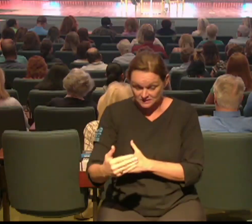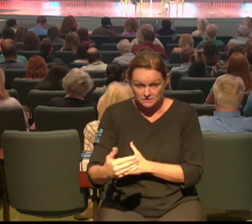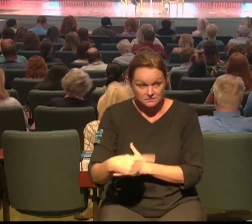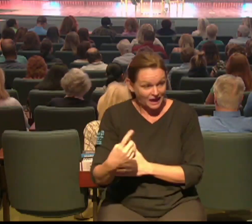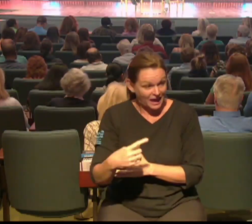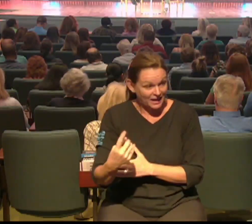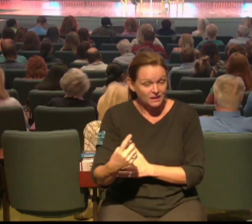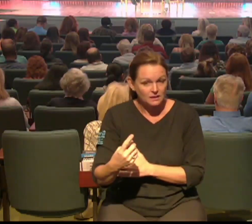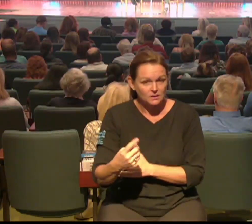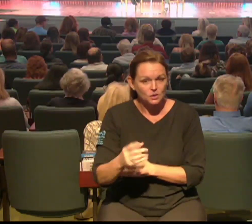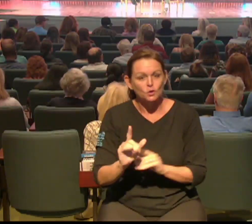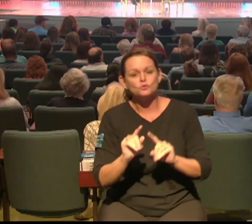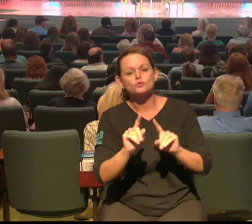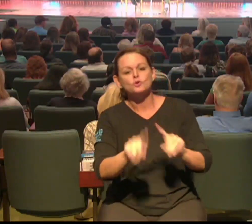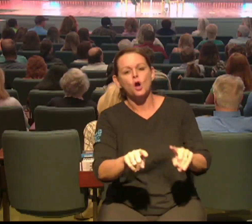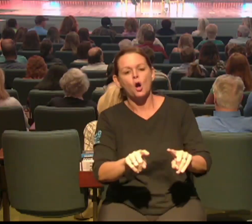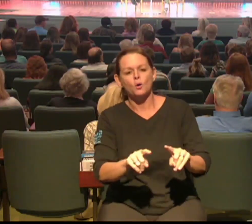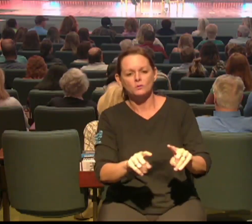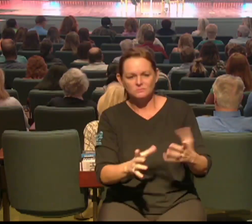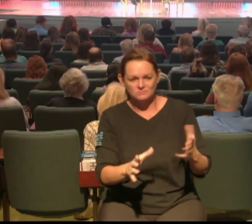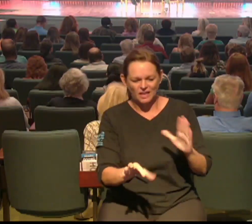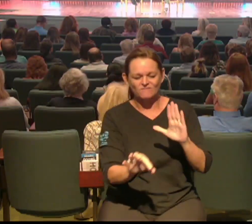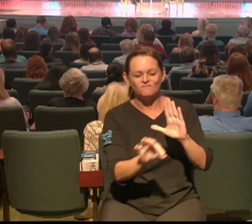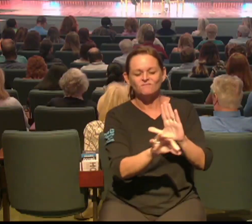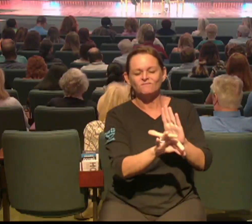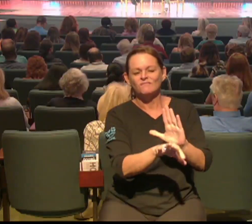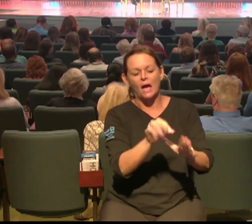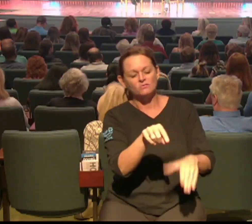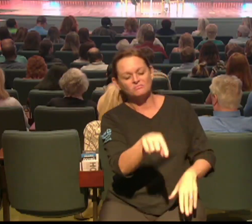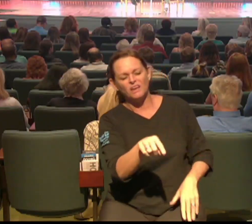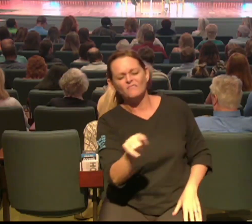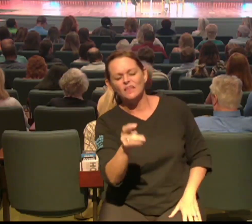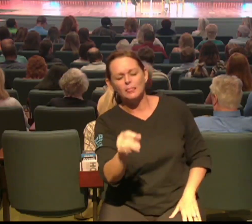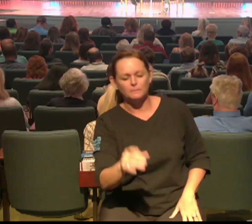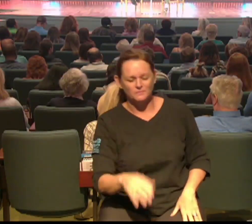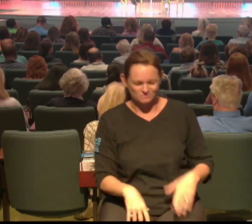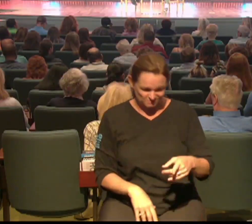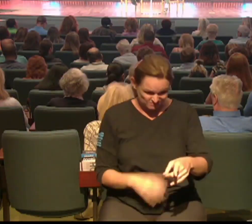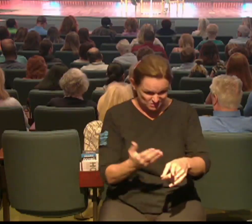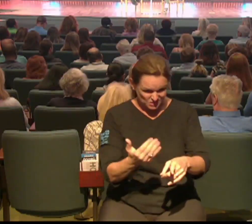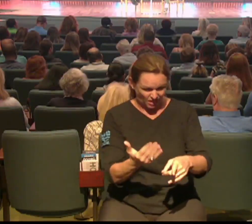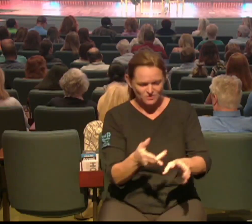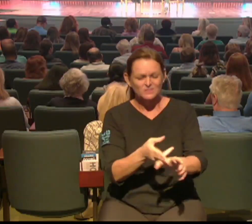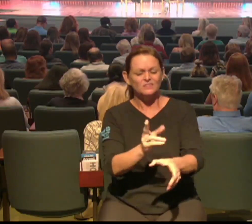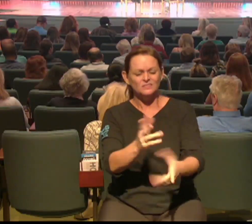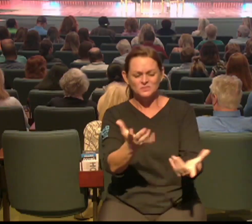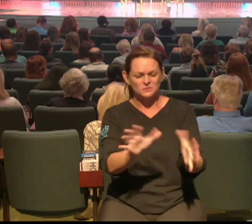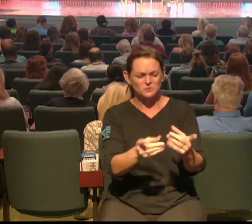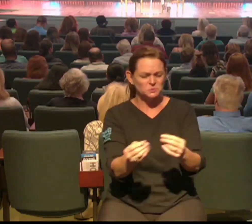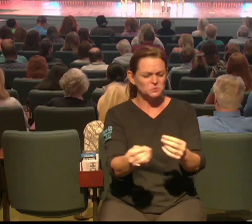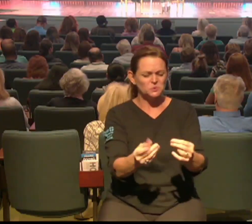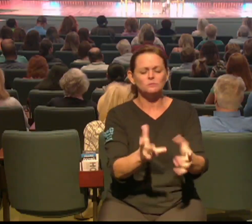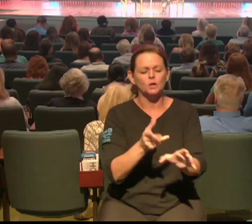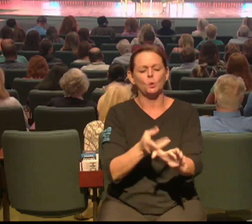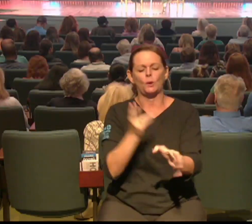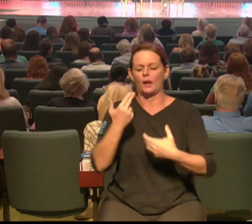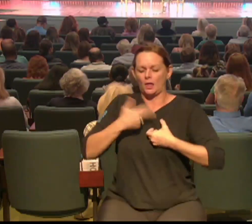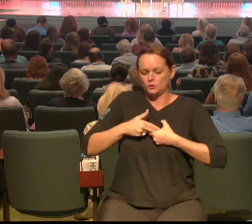Galilee and he found Philip. And he said to Philip, Come and follow me. Yeah, what I love about this is that this is what kicked